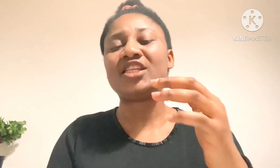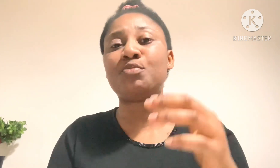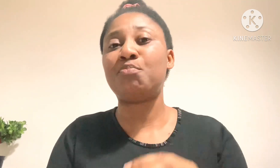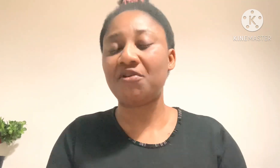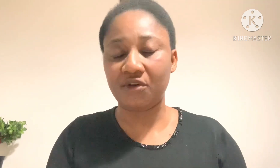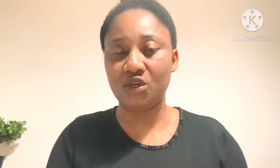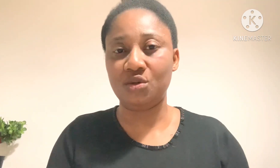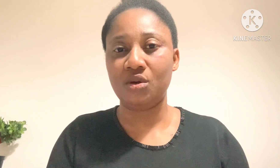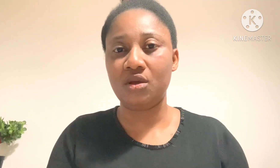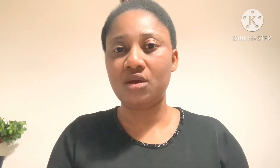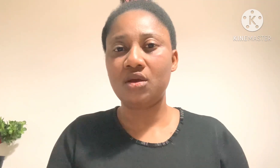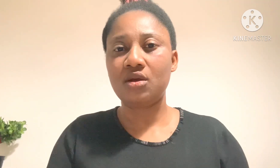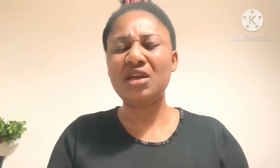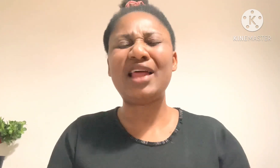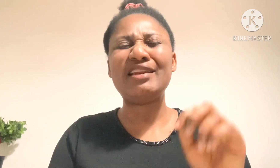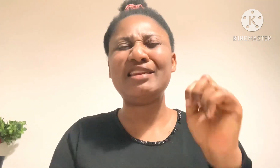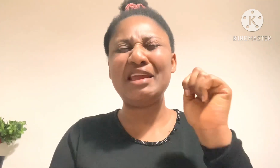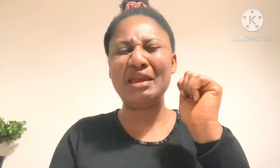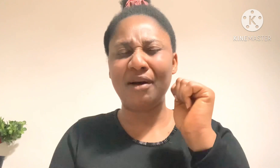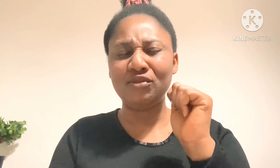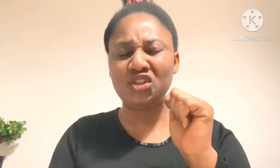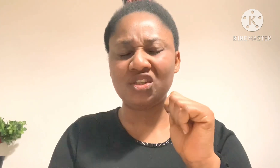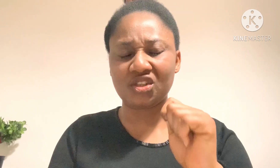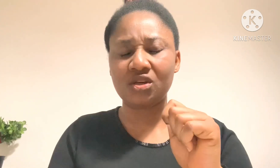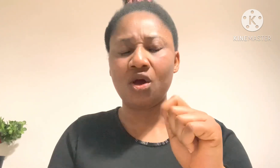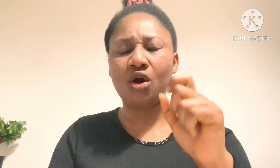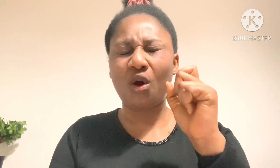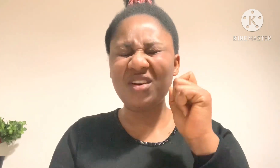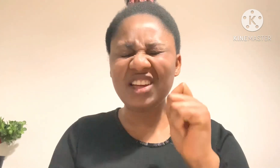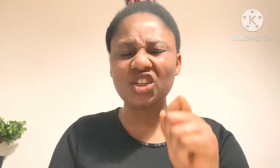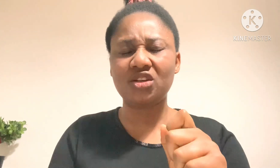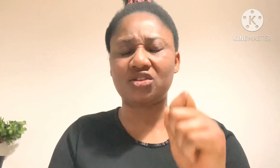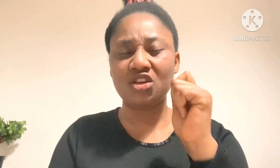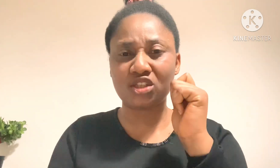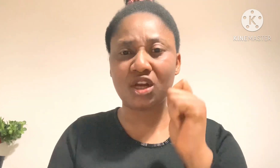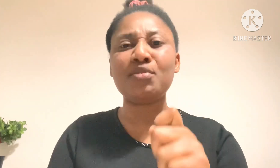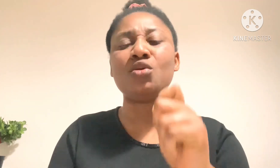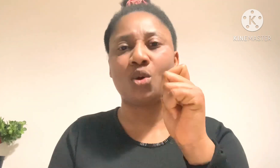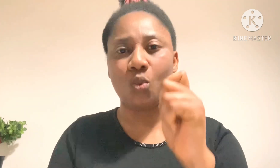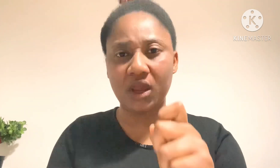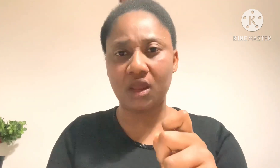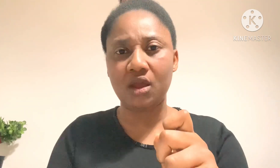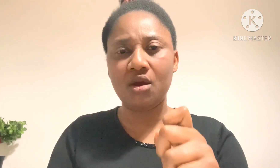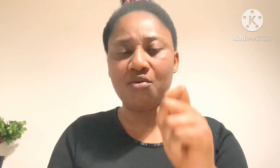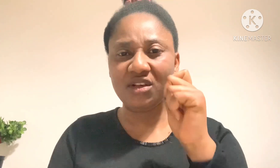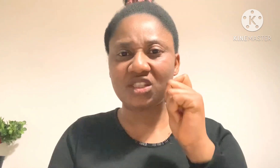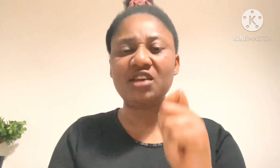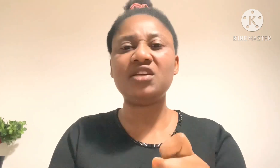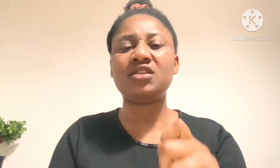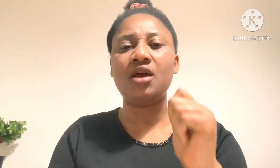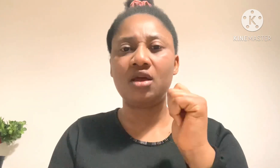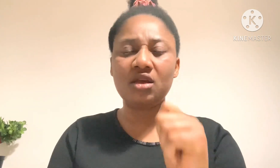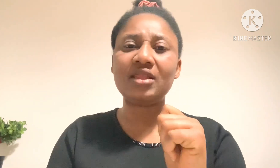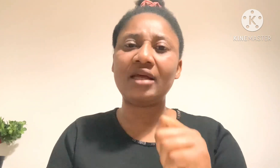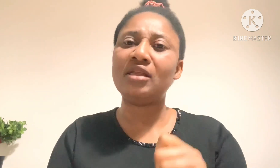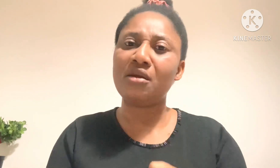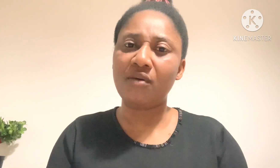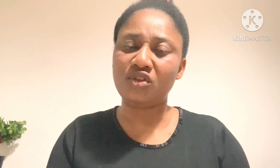has prepared for you. In the name of Jesus. Connections is coming on your way. Receive it. In the name of